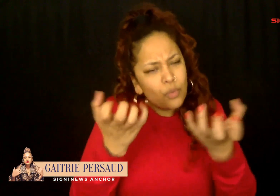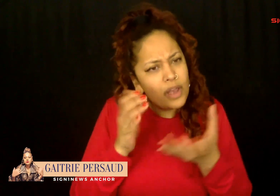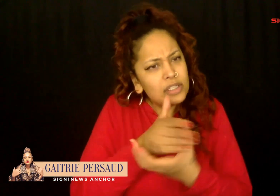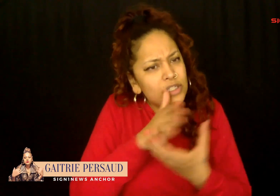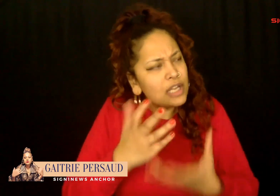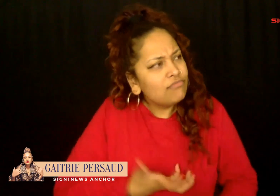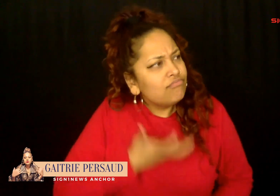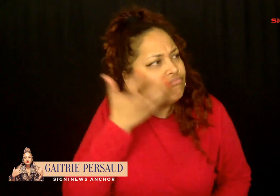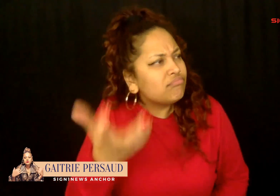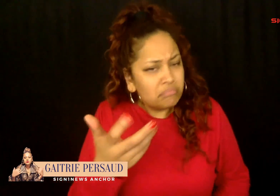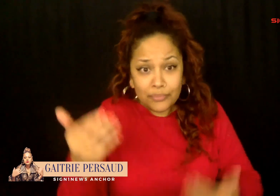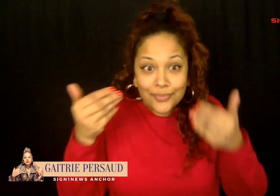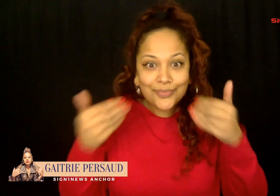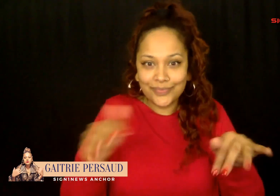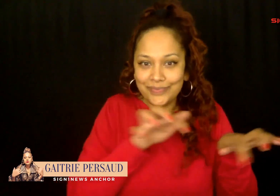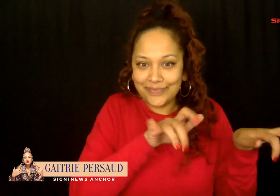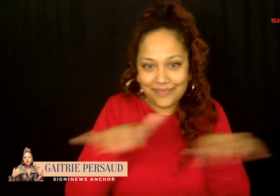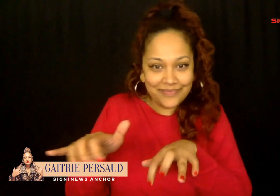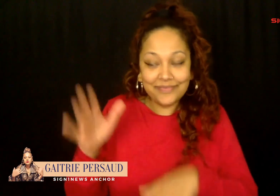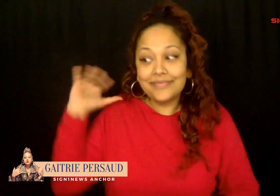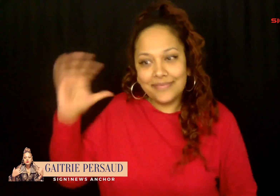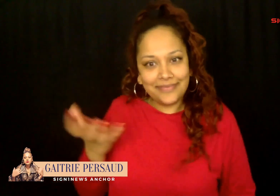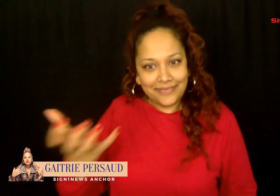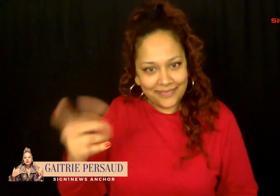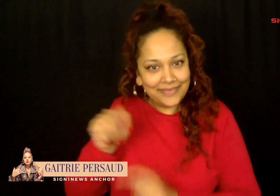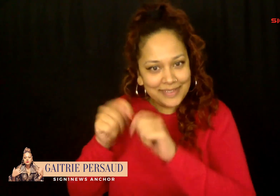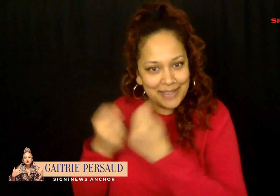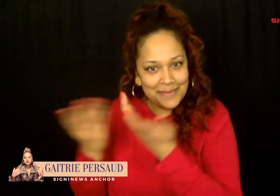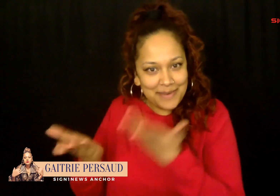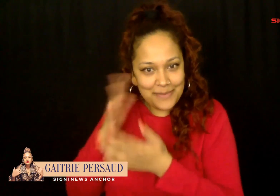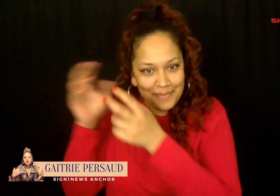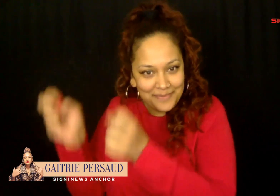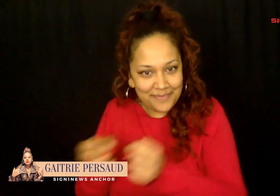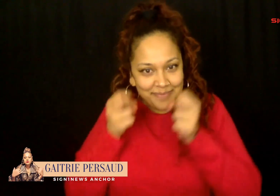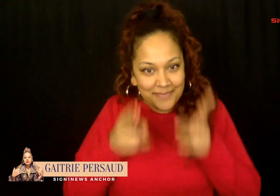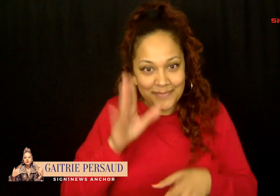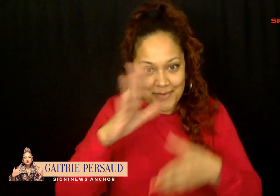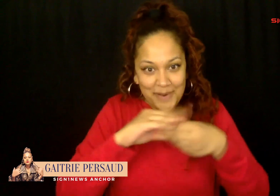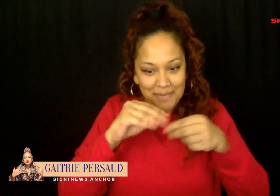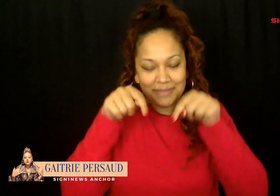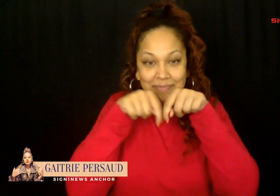If you post an interesting comment during this update we may add it at the bottom of the screen.